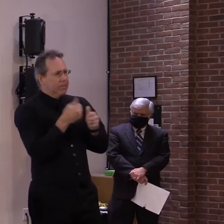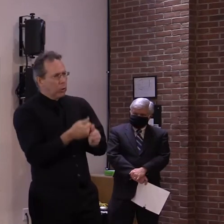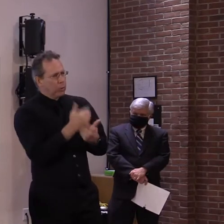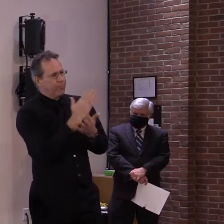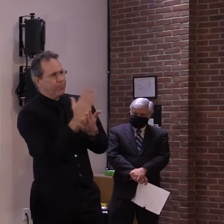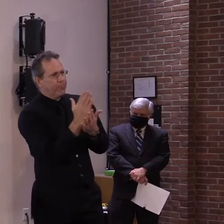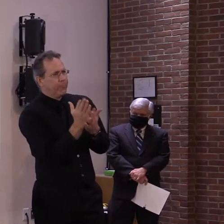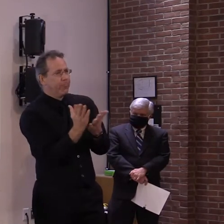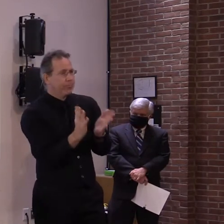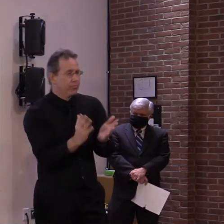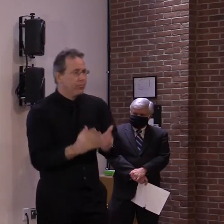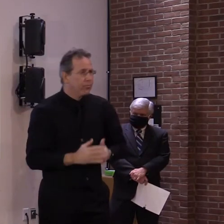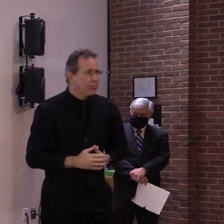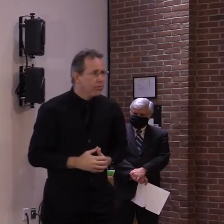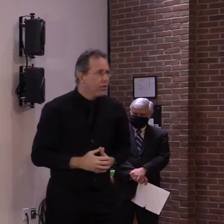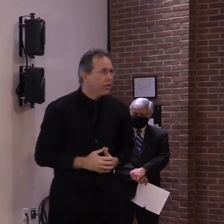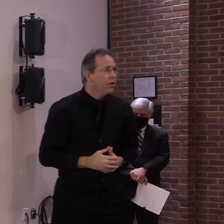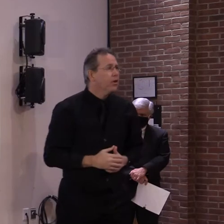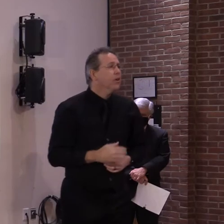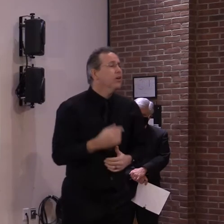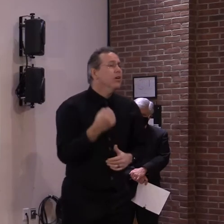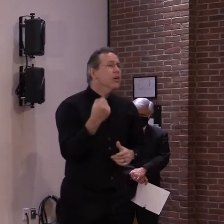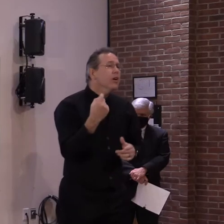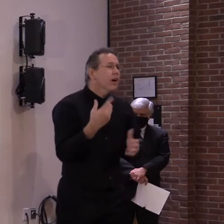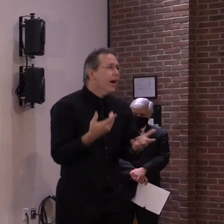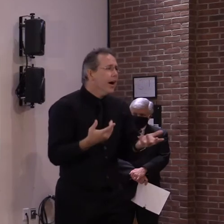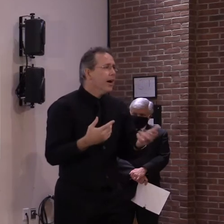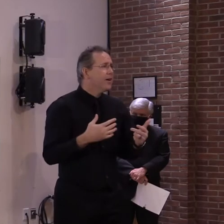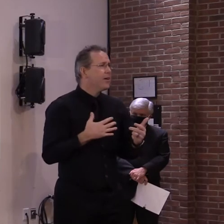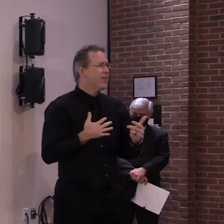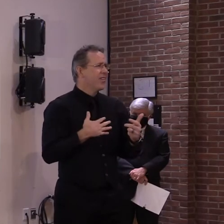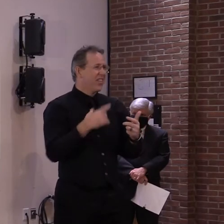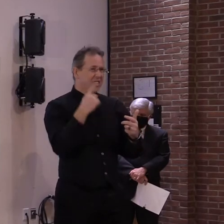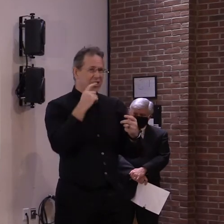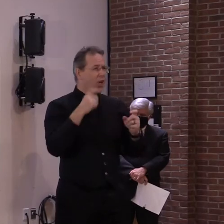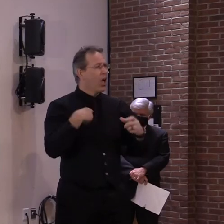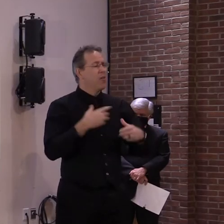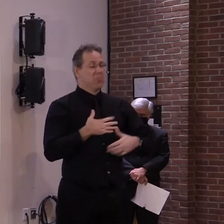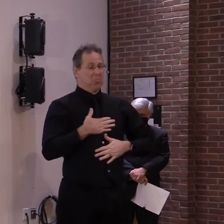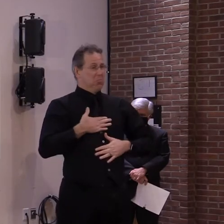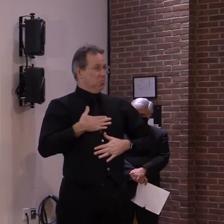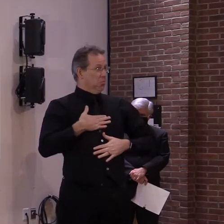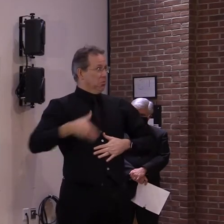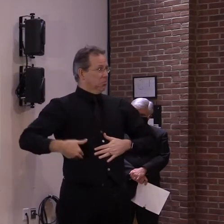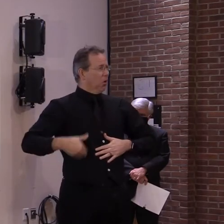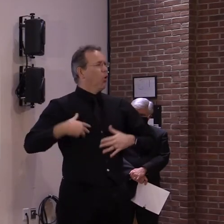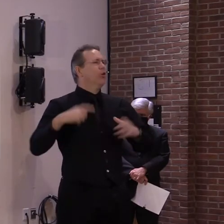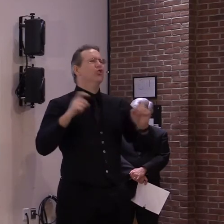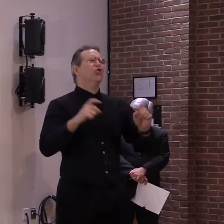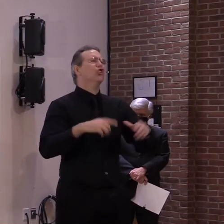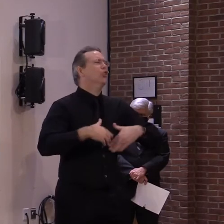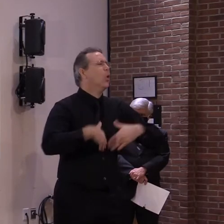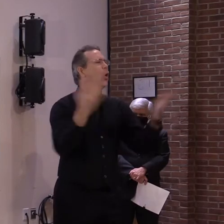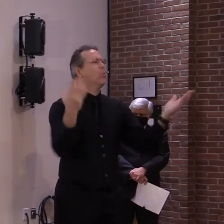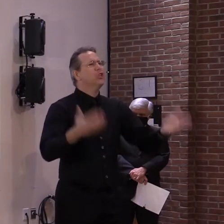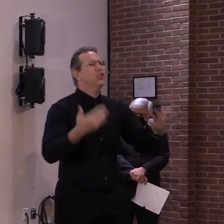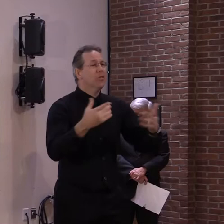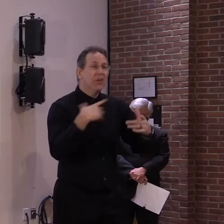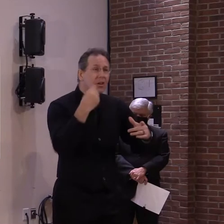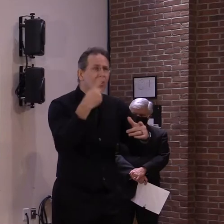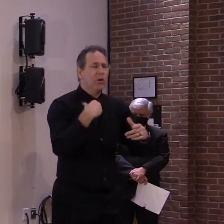opening this up in any way, we've seen what's happened in other states. When they've opened it up and